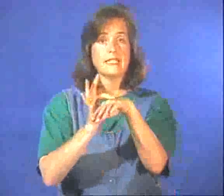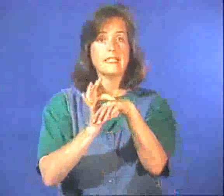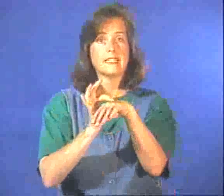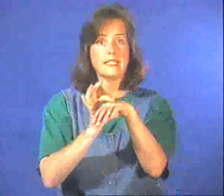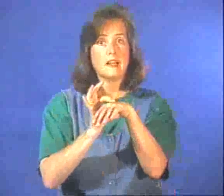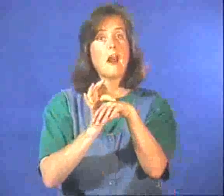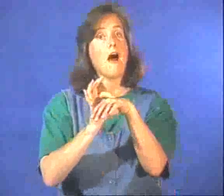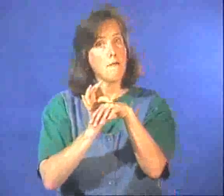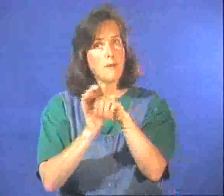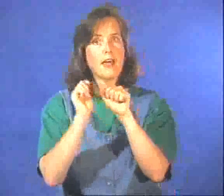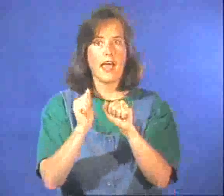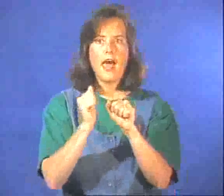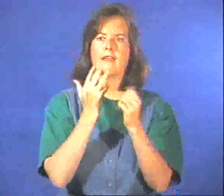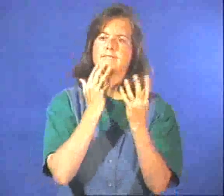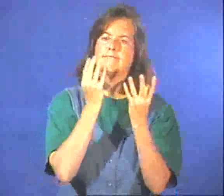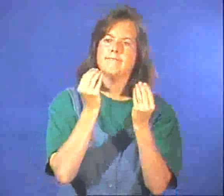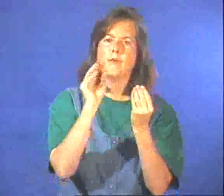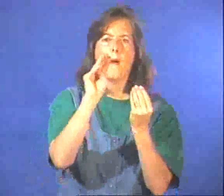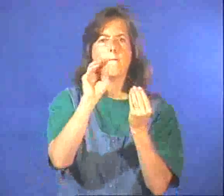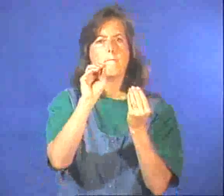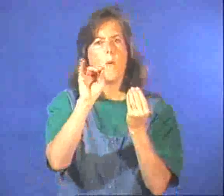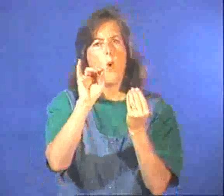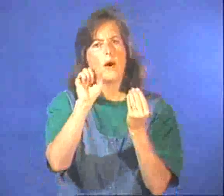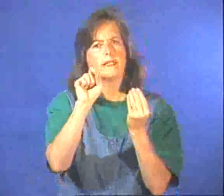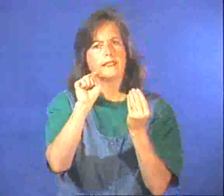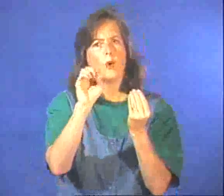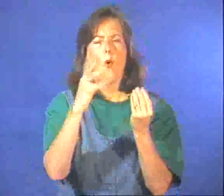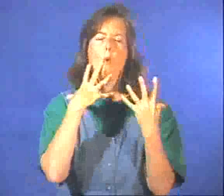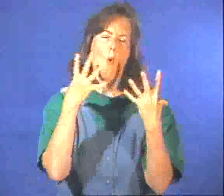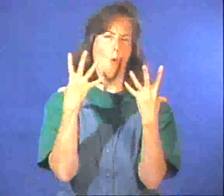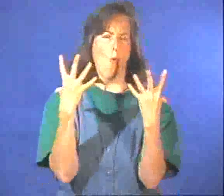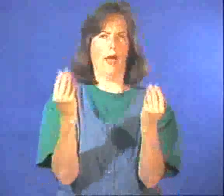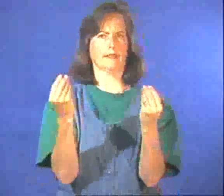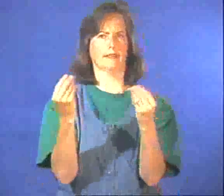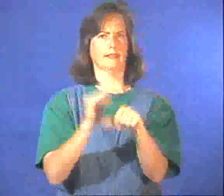Amphibians have skin that may be moist or wet.